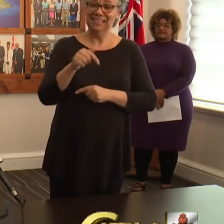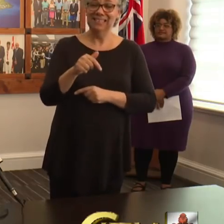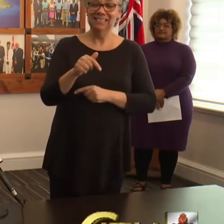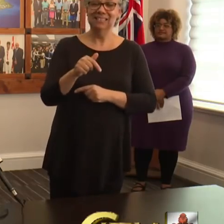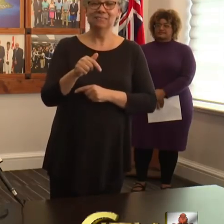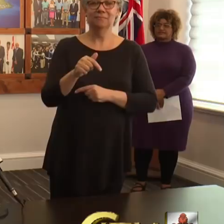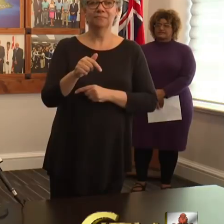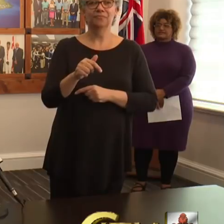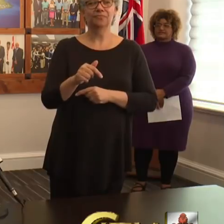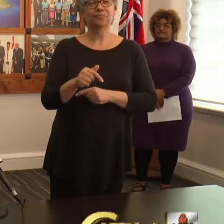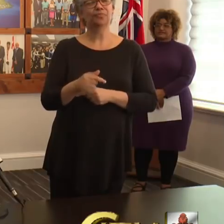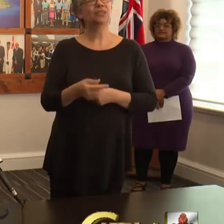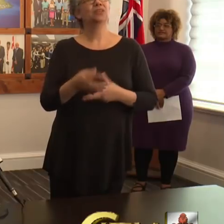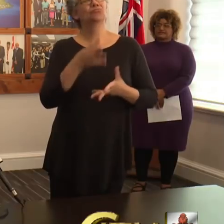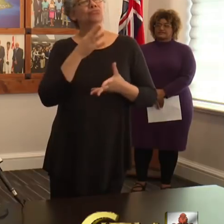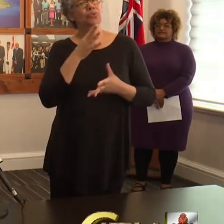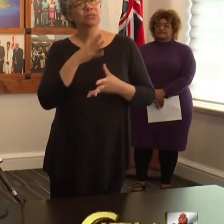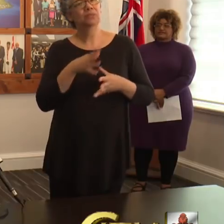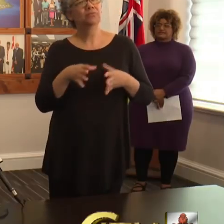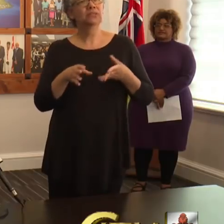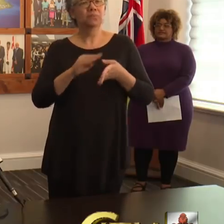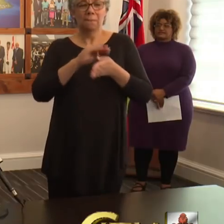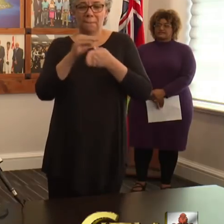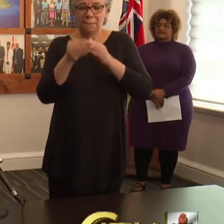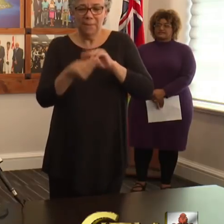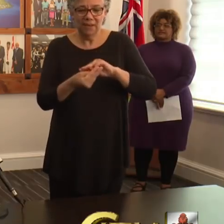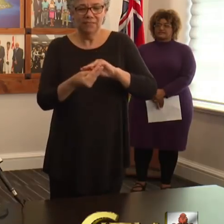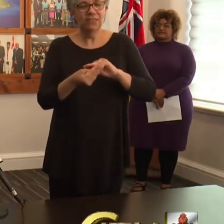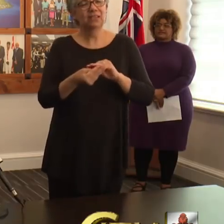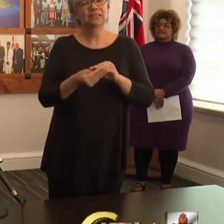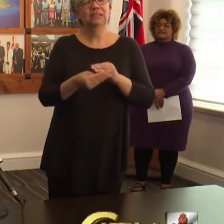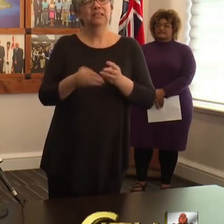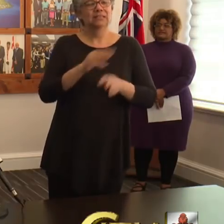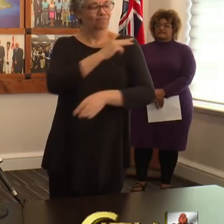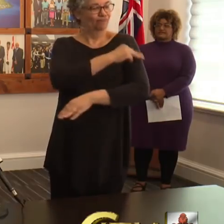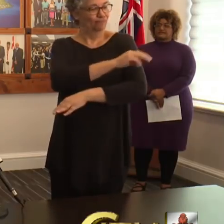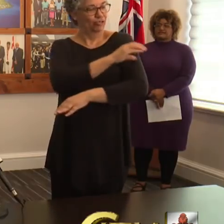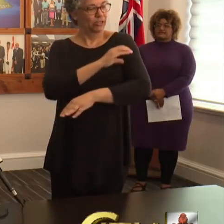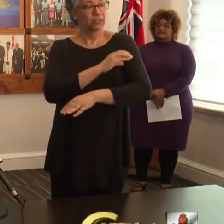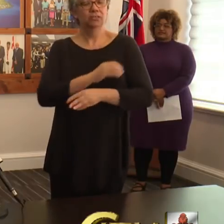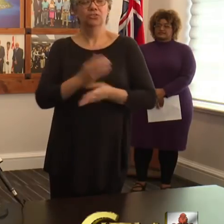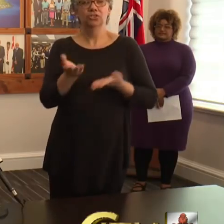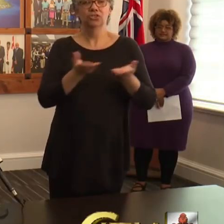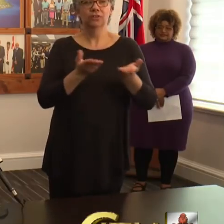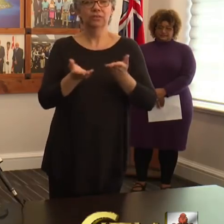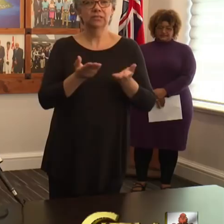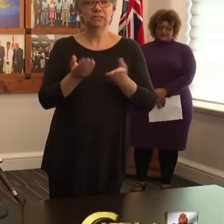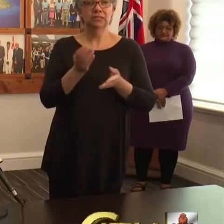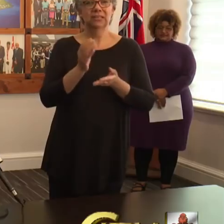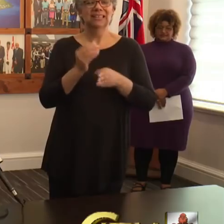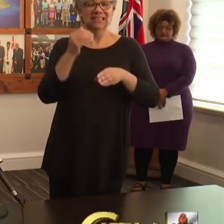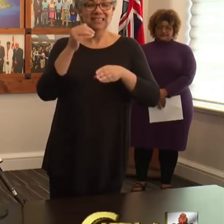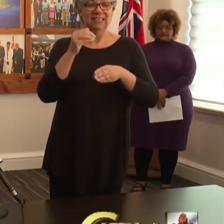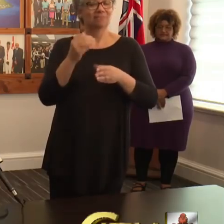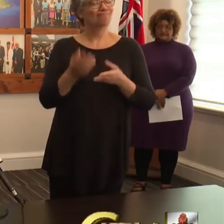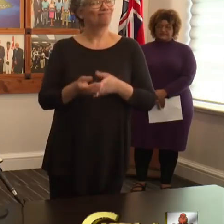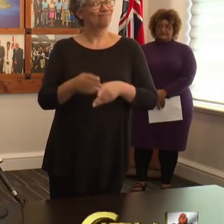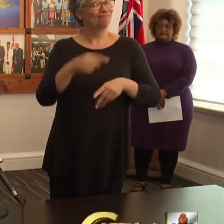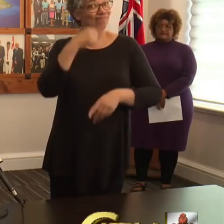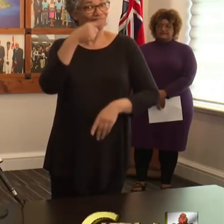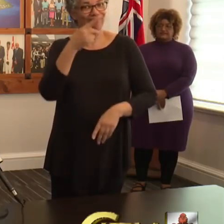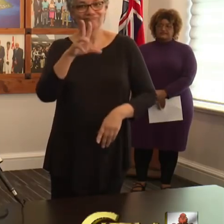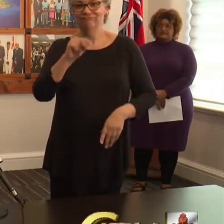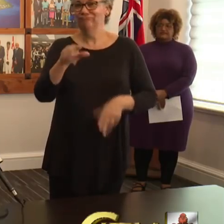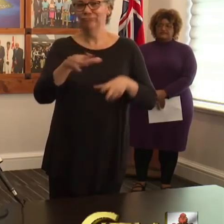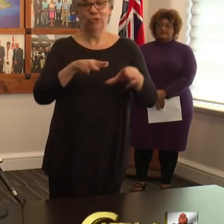This brings me to the modified clinic services at the Hamilton Health Clinic during the next two weeks. The public are advised that there will be no walk